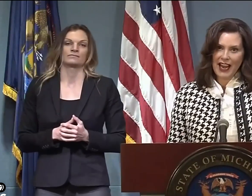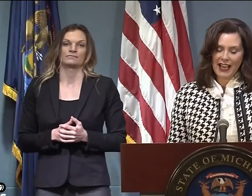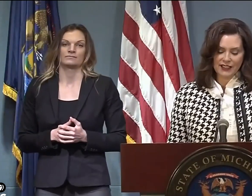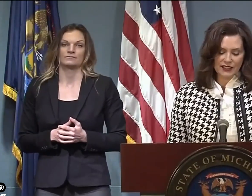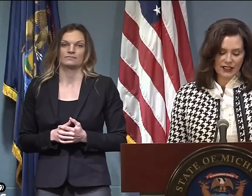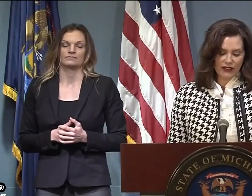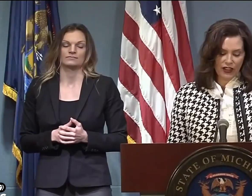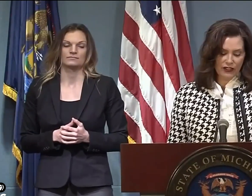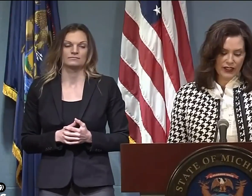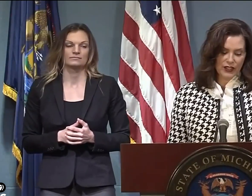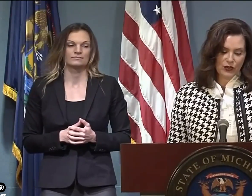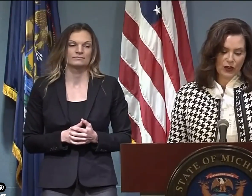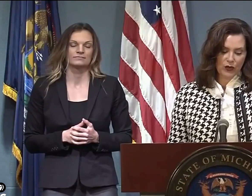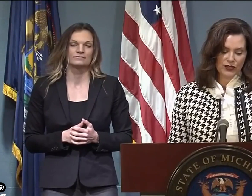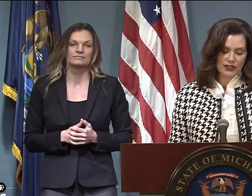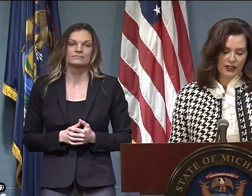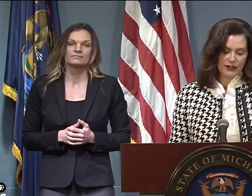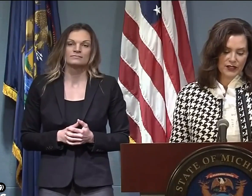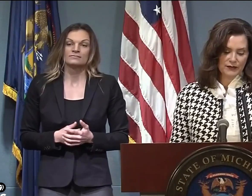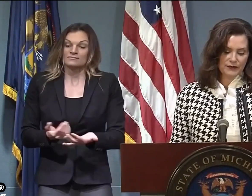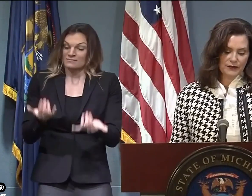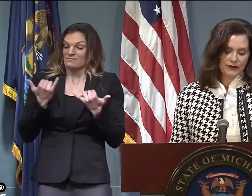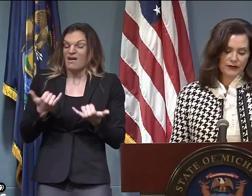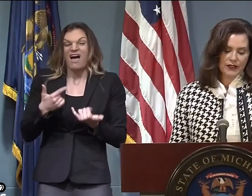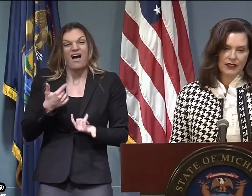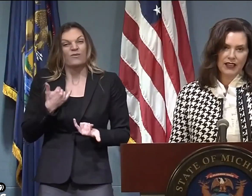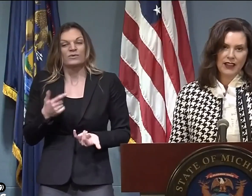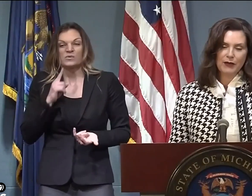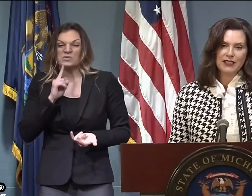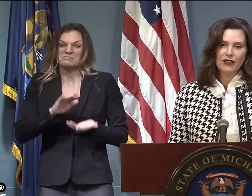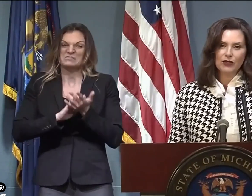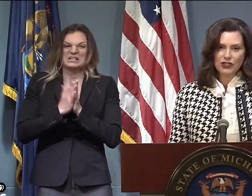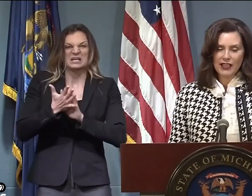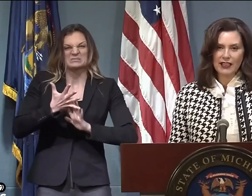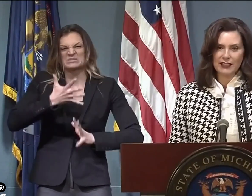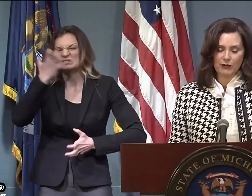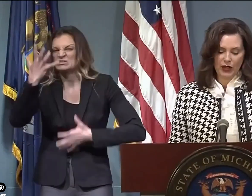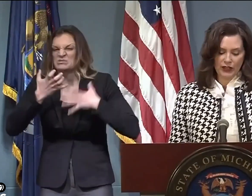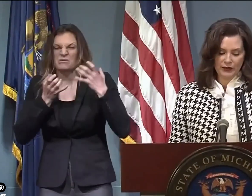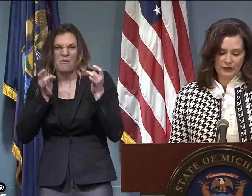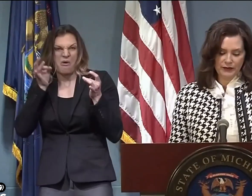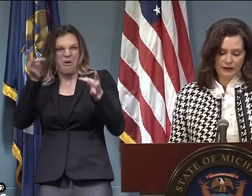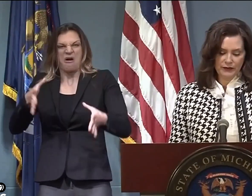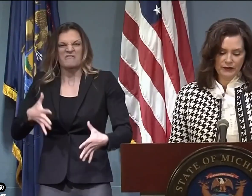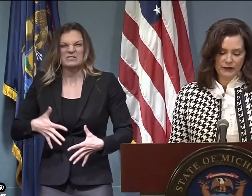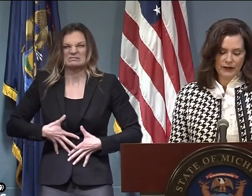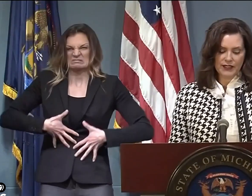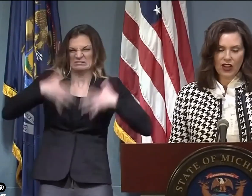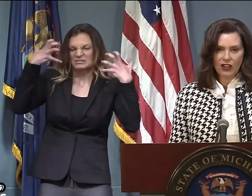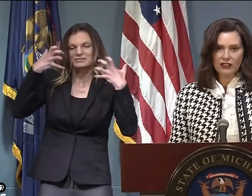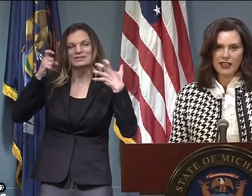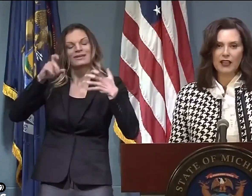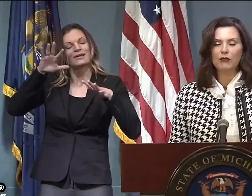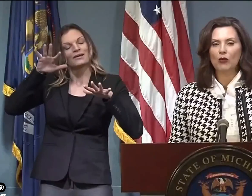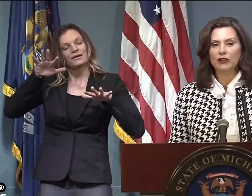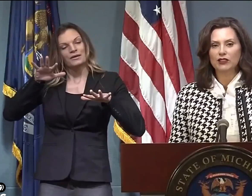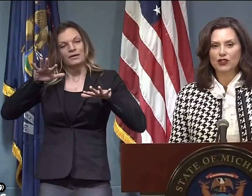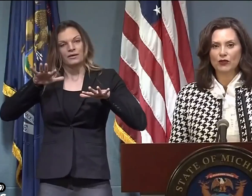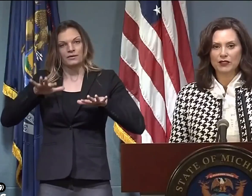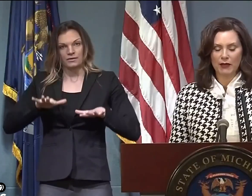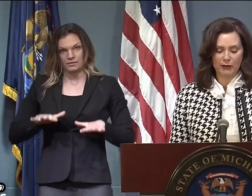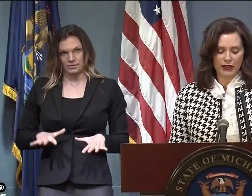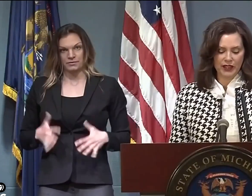We need to rise to this occasion and not devolve into our worst selves. And that means everyone should take a deep breath.